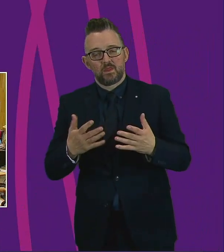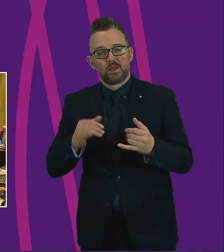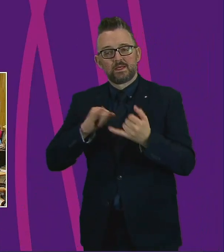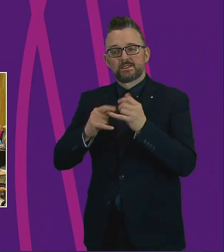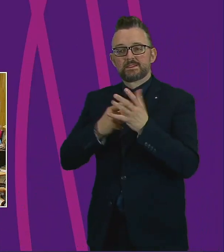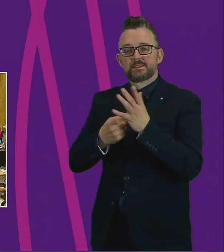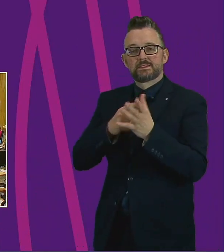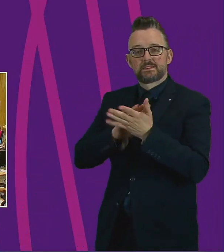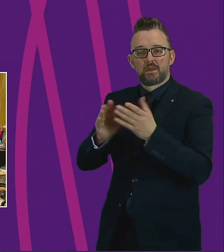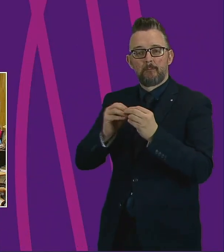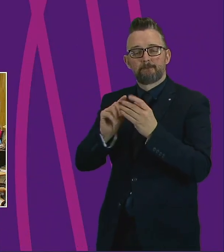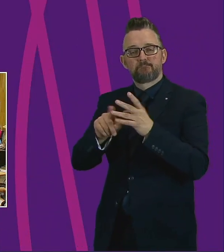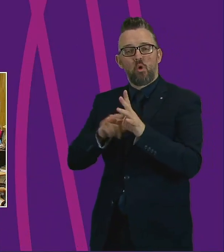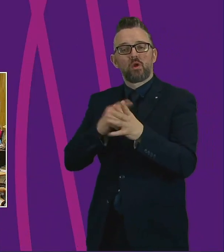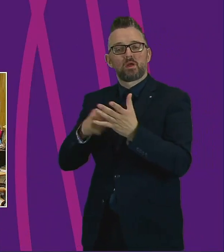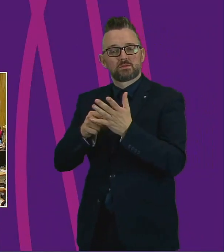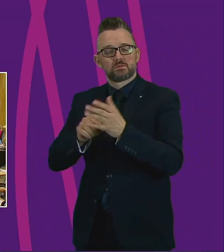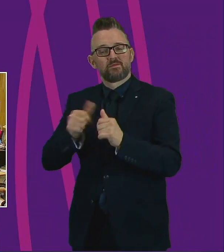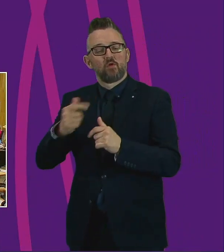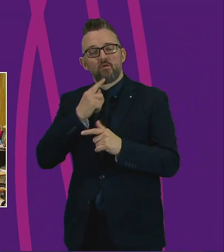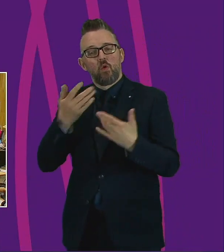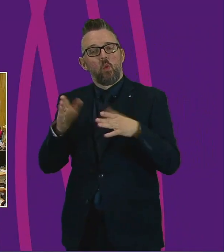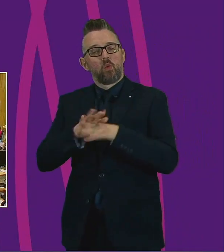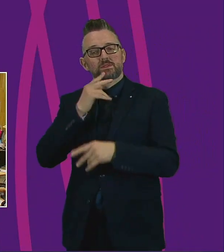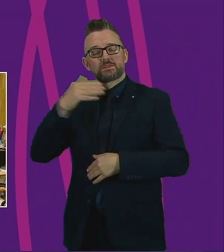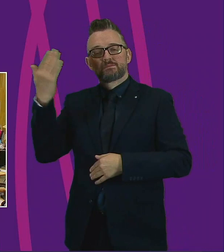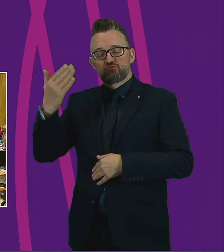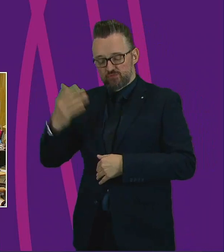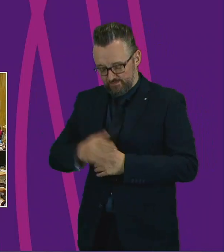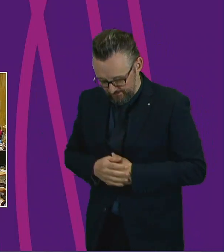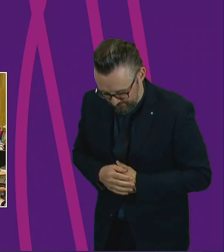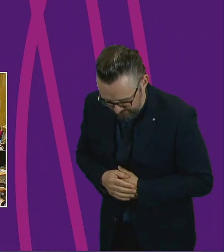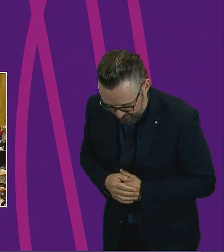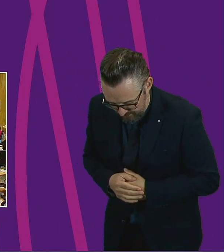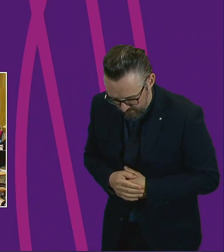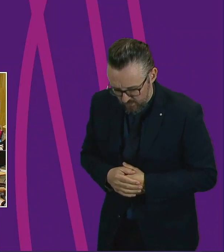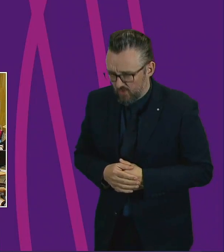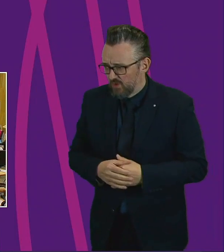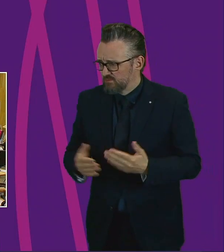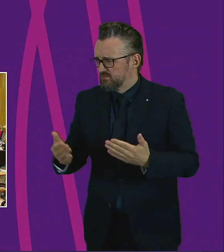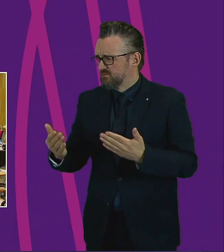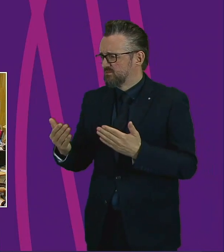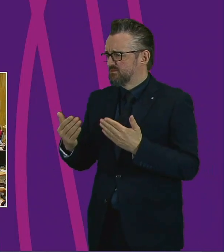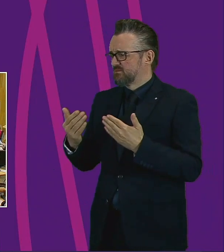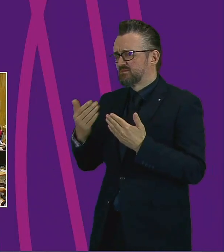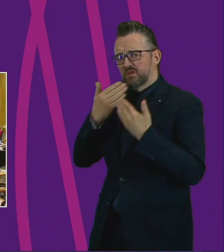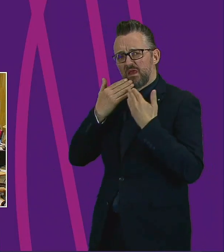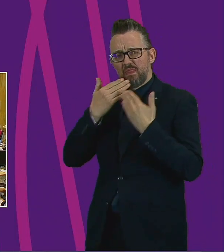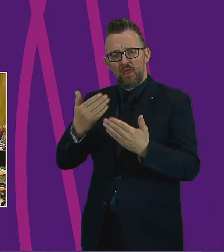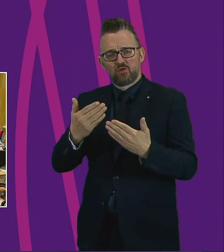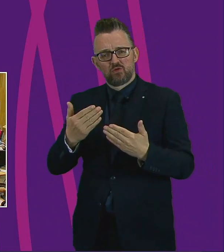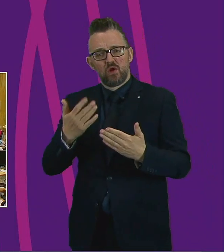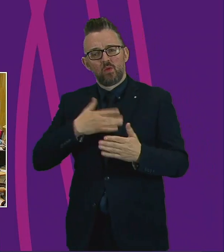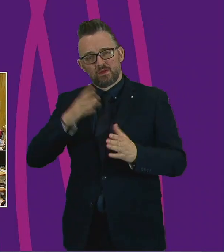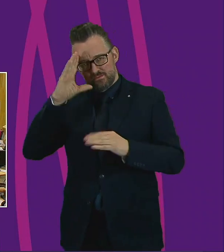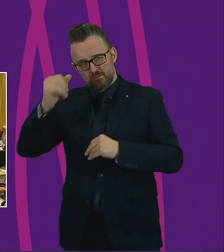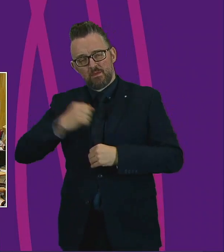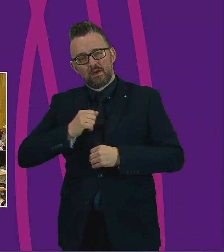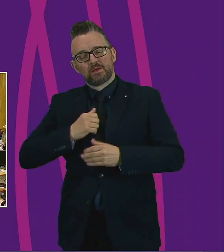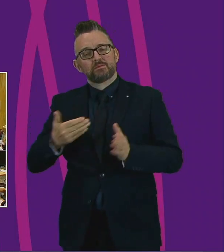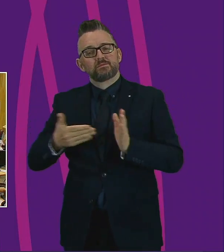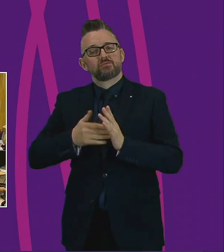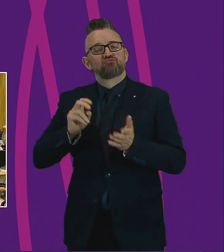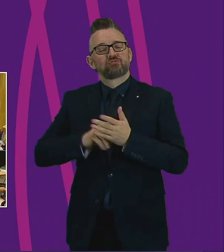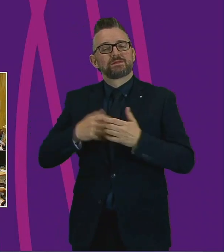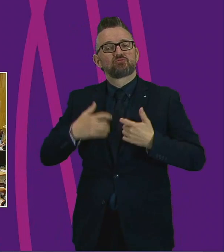to close for Labour. Six minutes or thereabouts, Ms Boyack. Thank you, President Officer. Can I refer members to my register of interest in relation